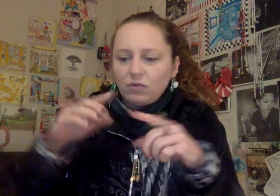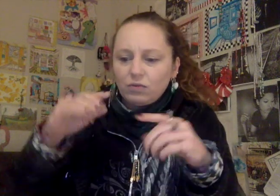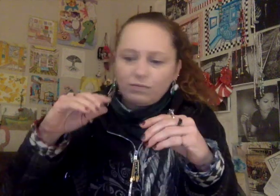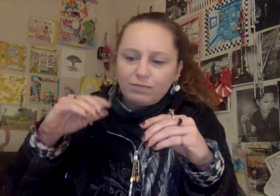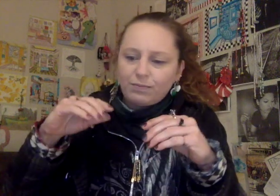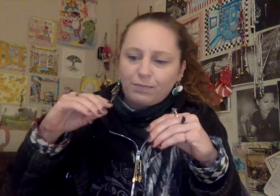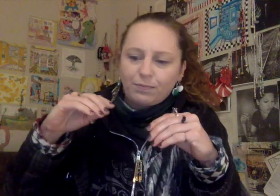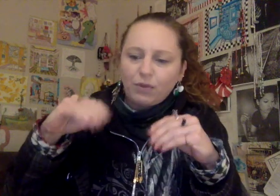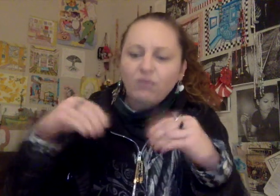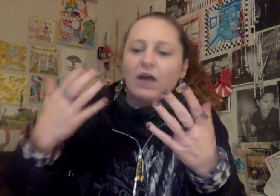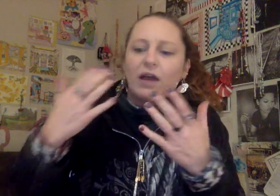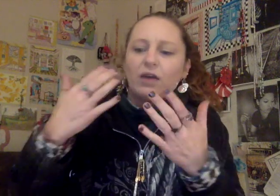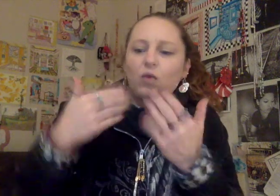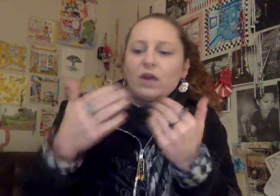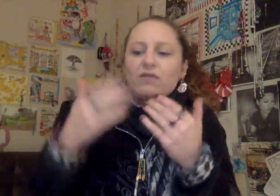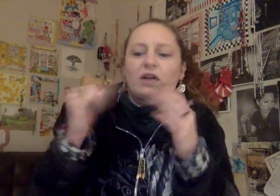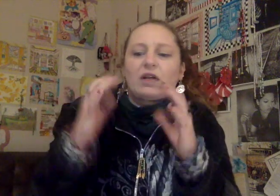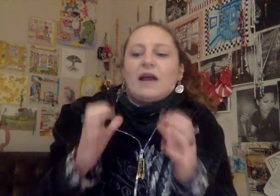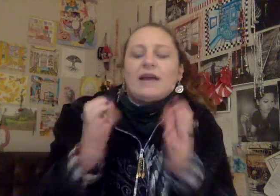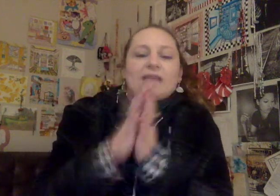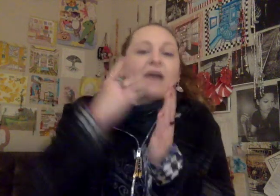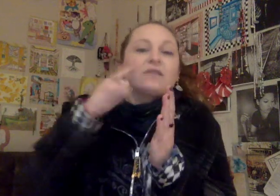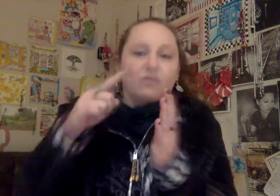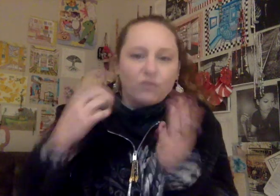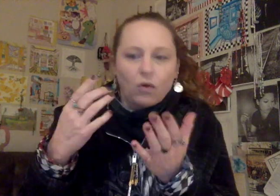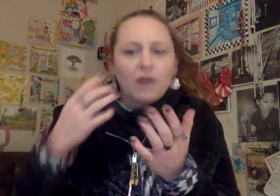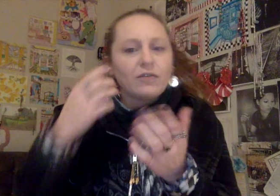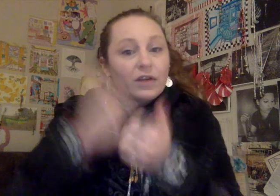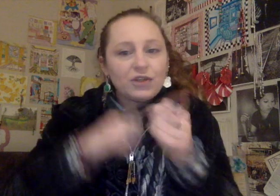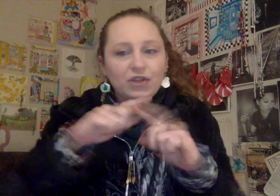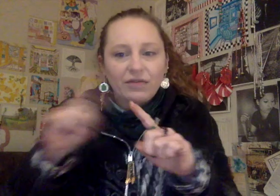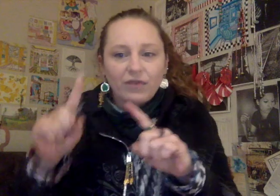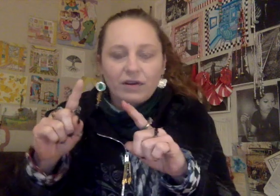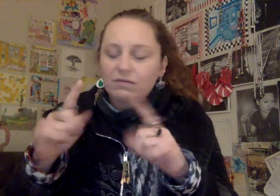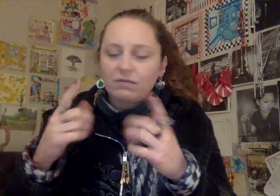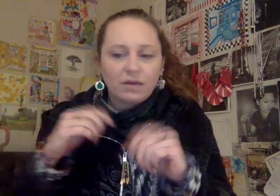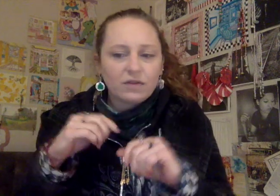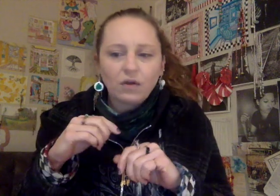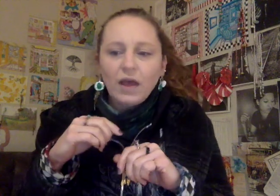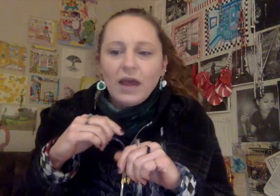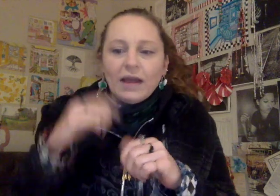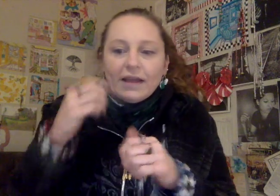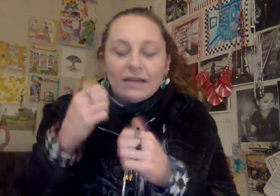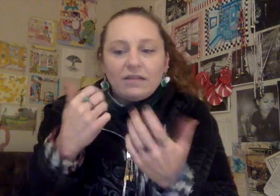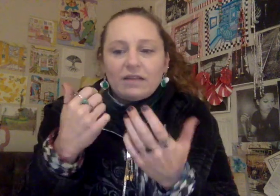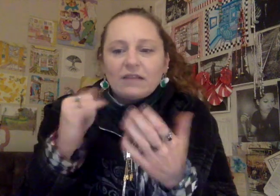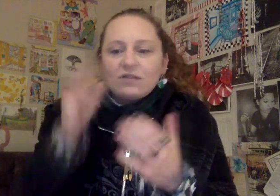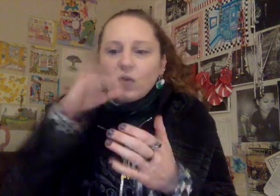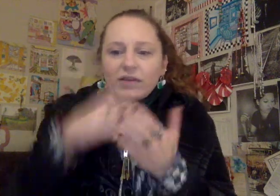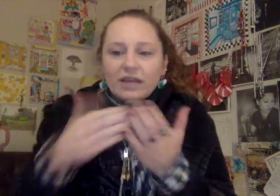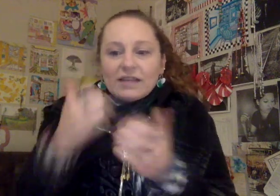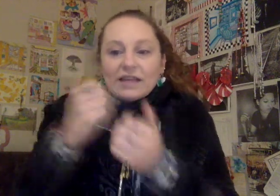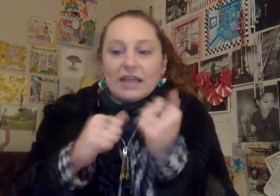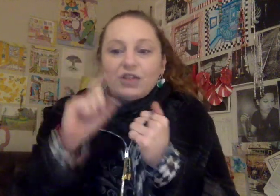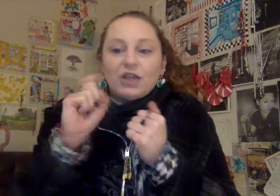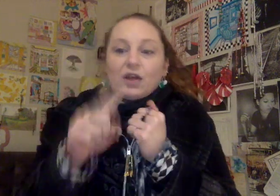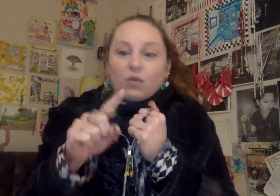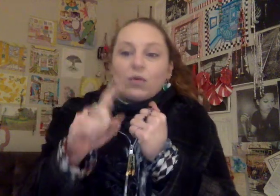provide whatever the client is asking for. And they're each different. So that's the weird thing is like each inquiry